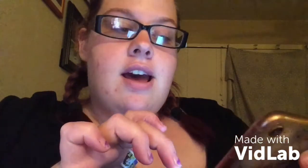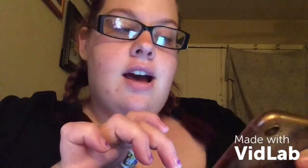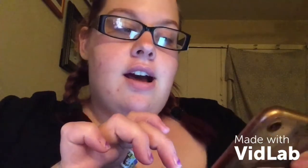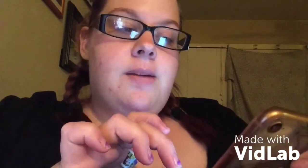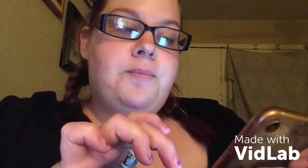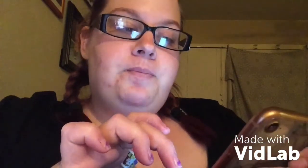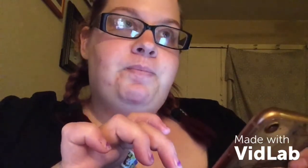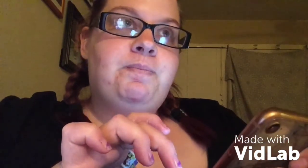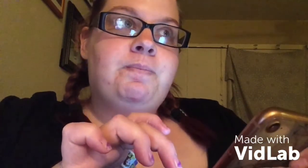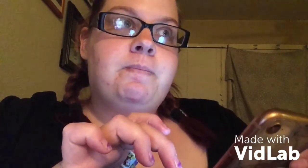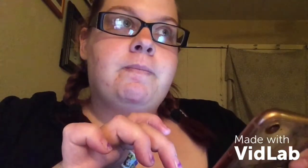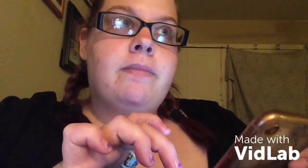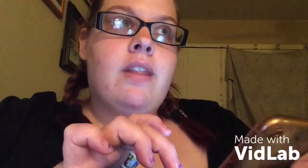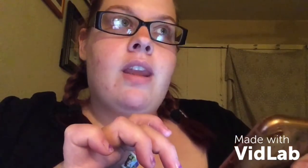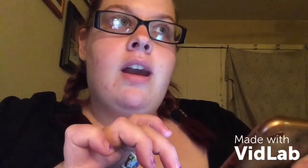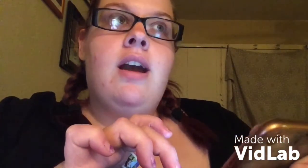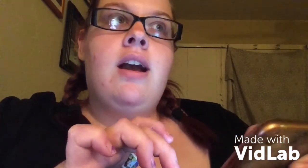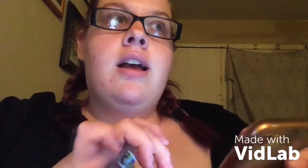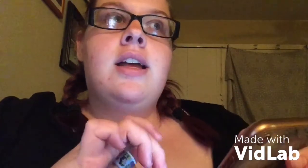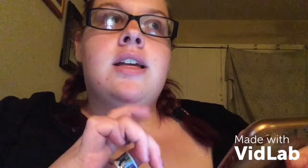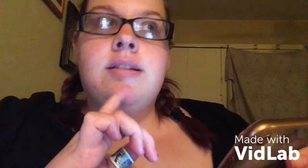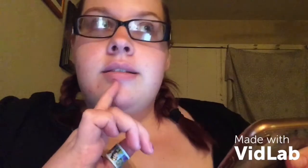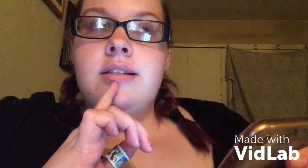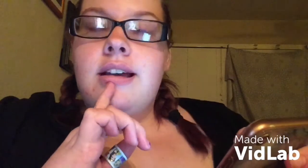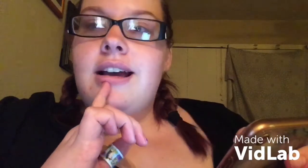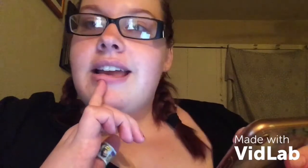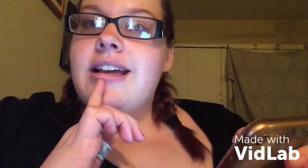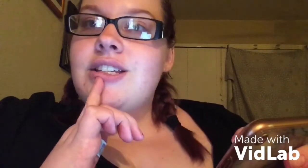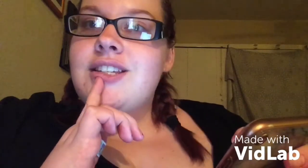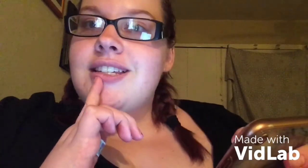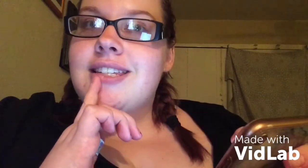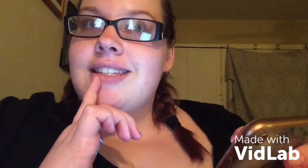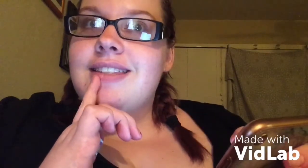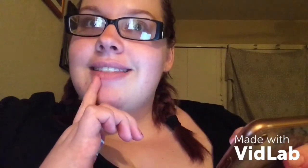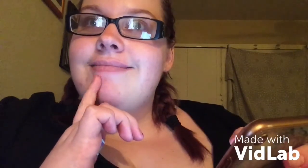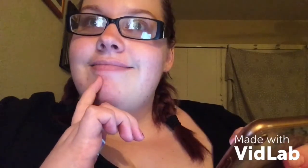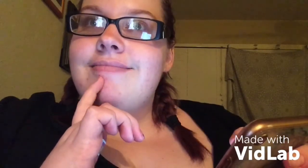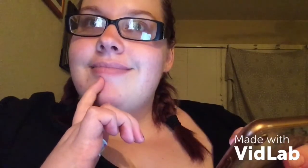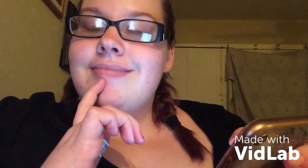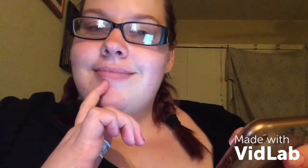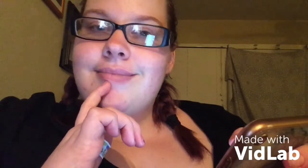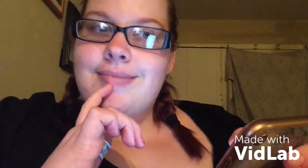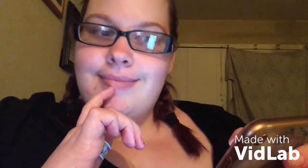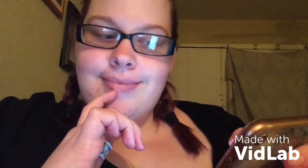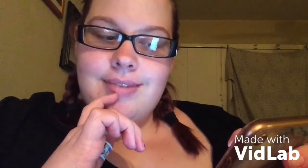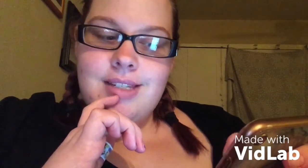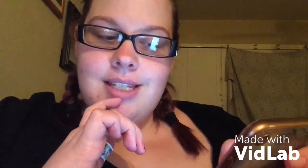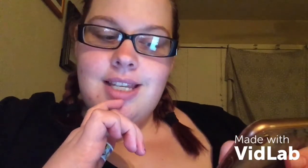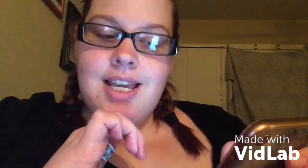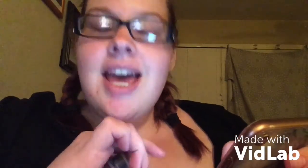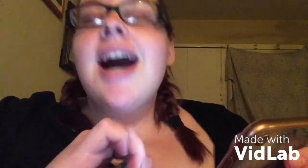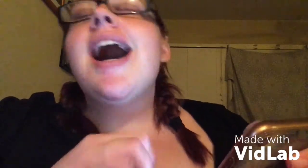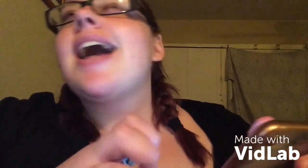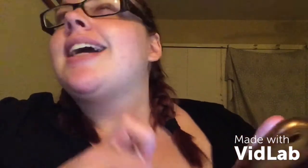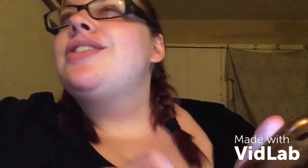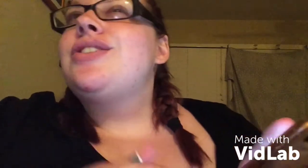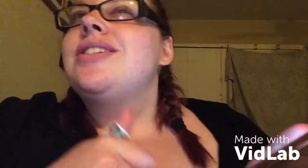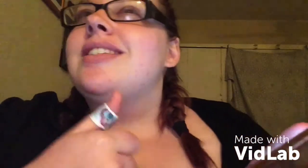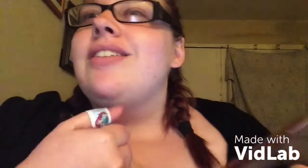Um, I guess just, I guess just the